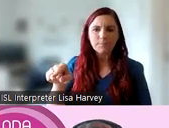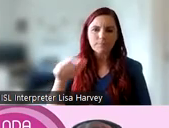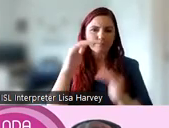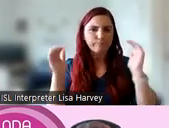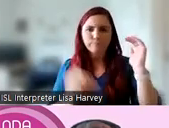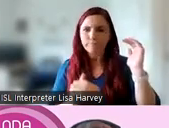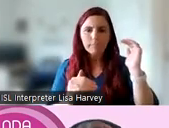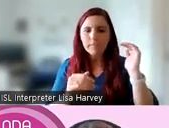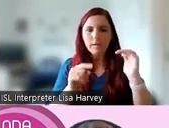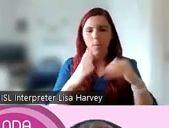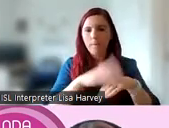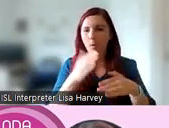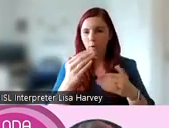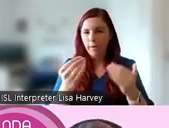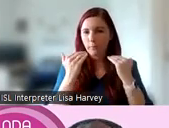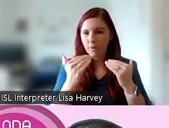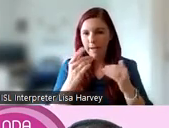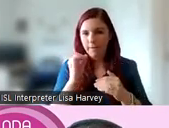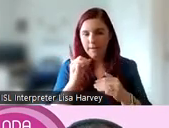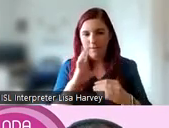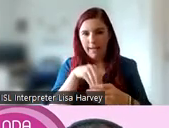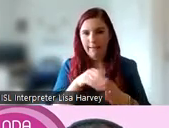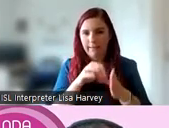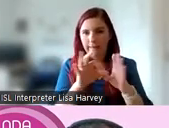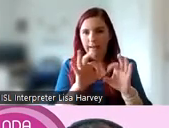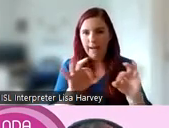about this and advice around it within the guidance.